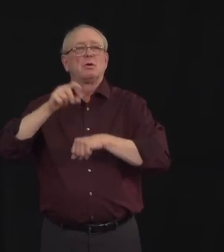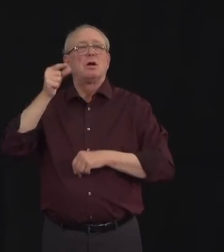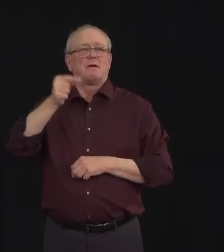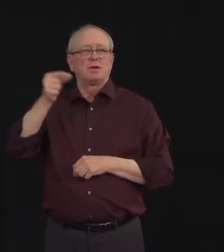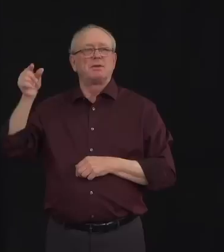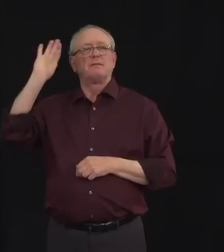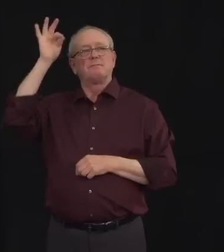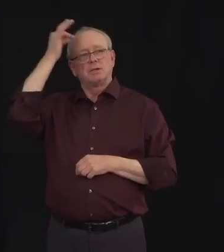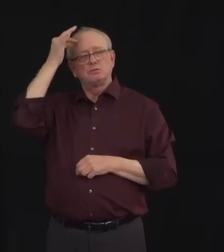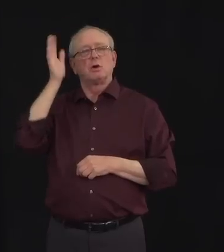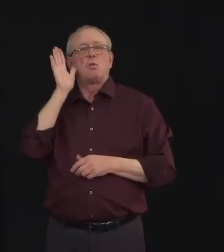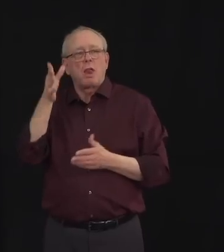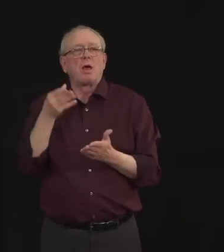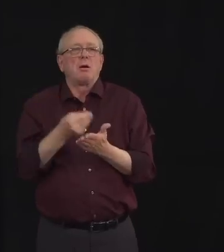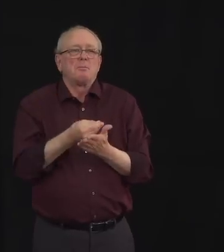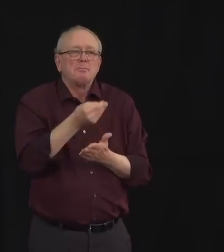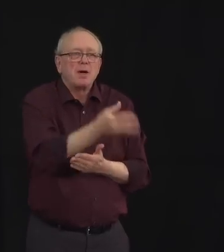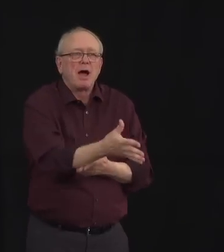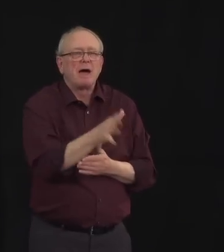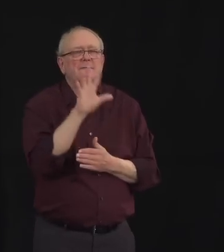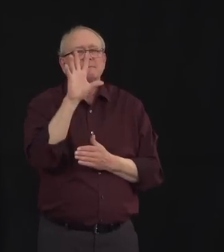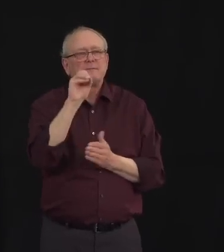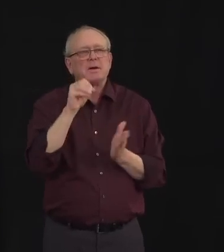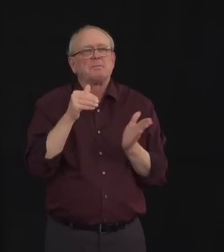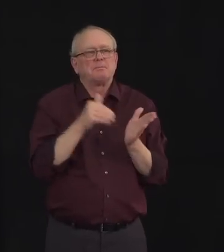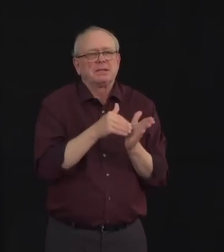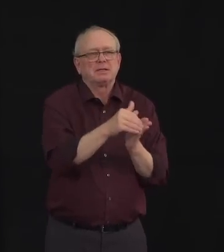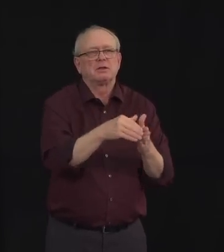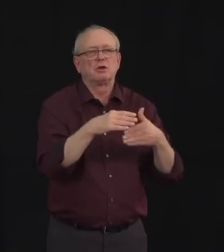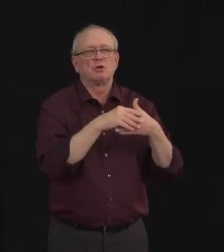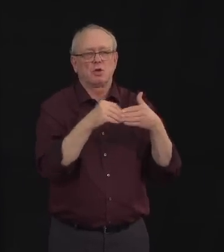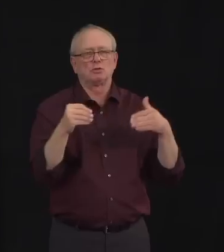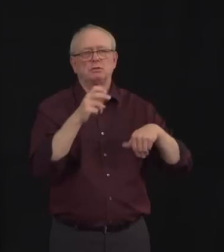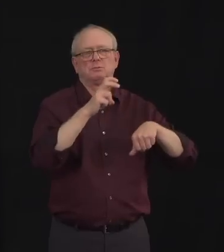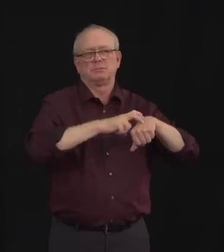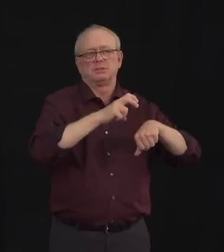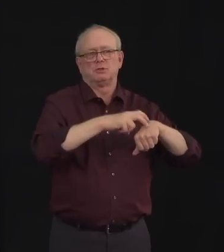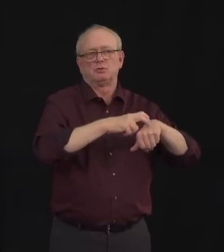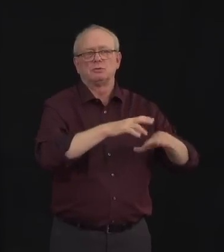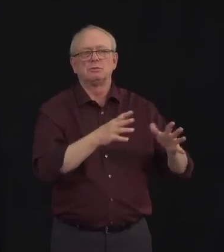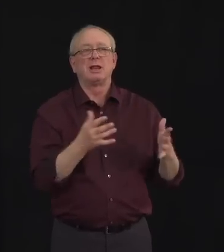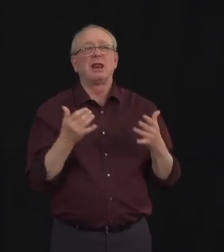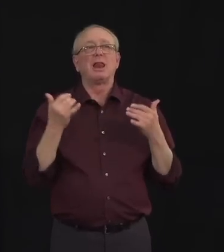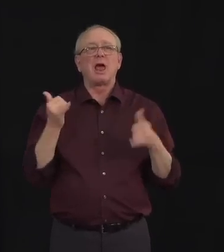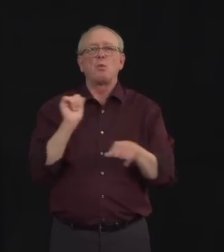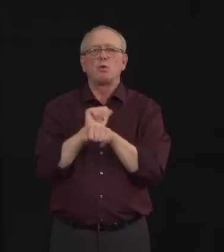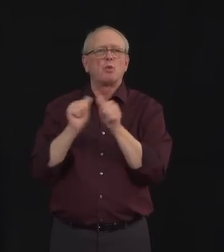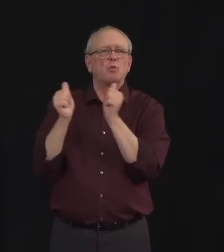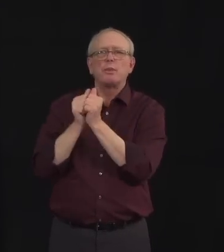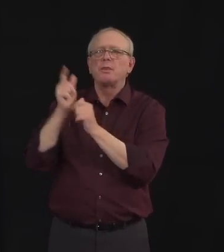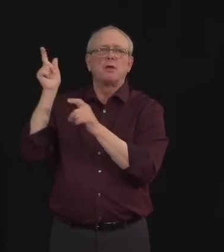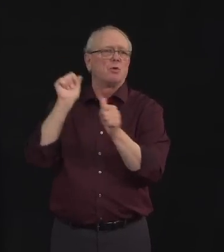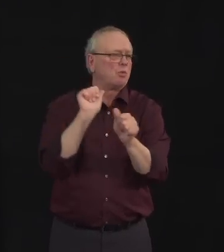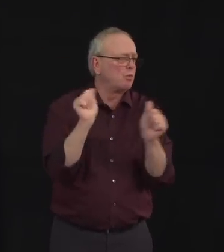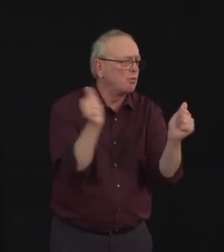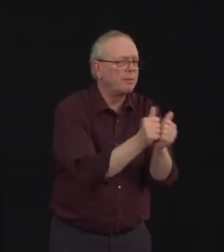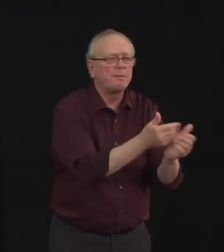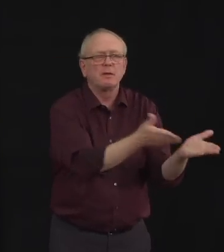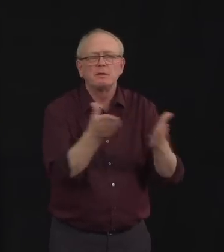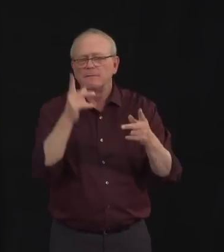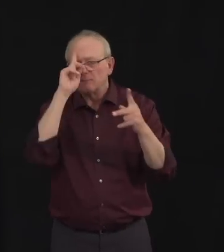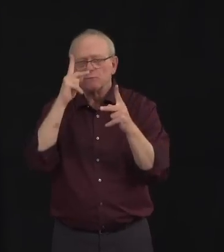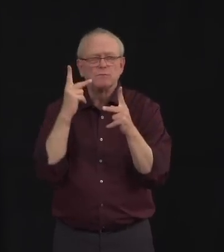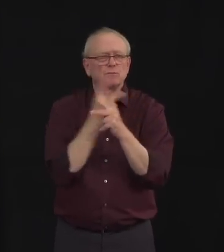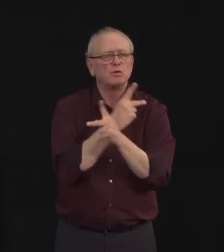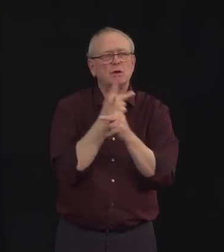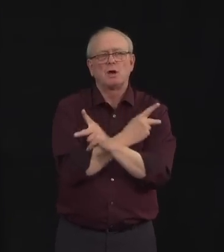government earlier this year, we're working with the federal government and the potato growers of Alberta to make sure that we can figure out Alberta's share of that